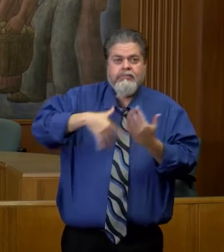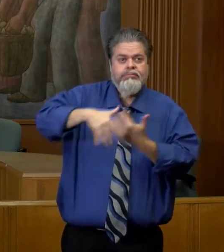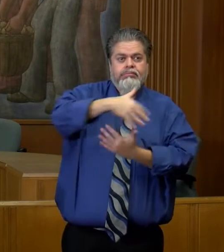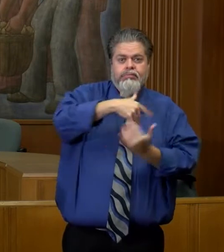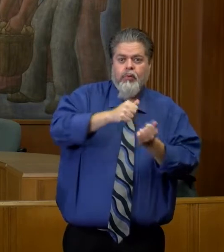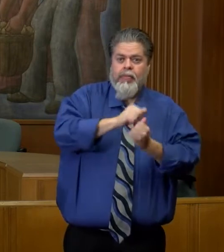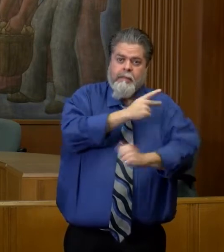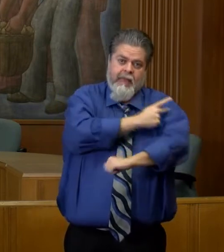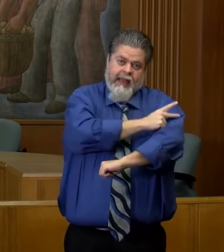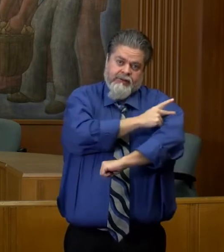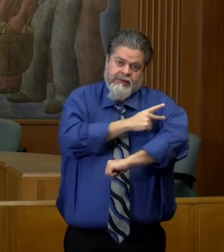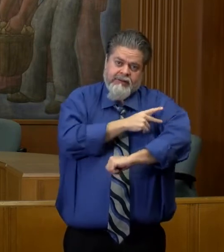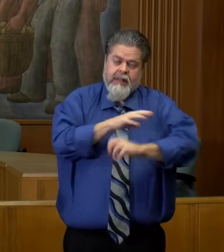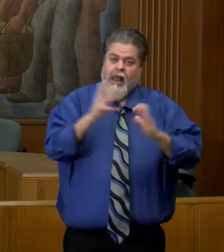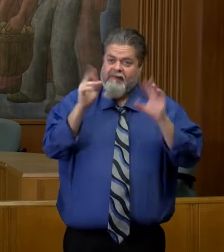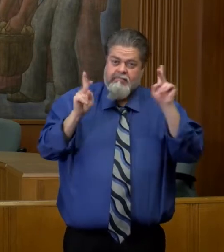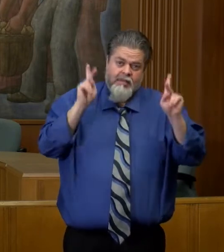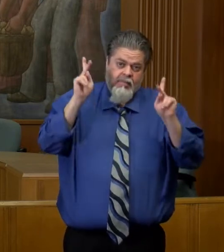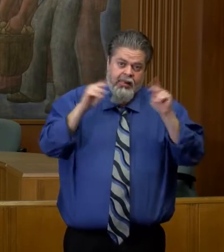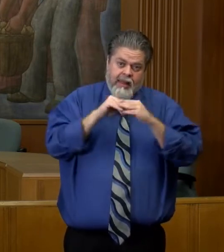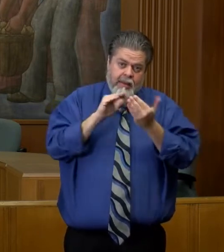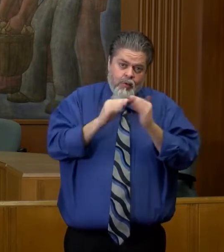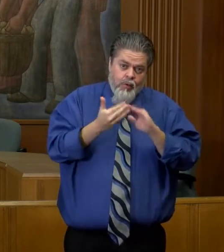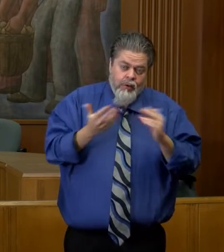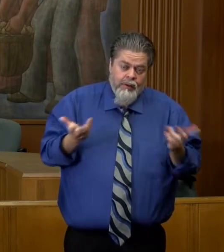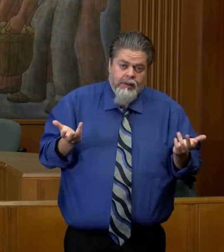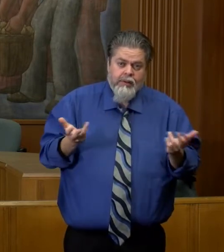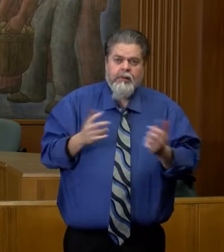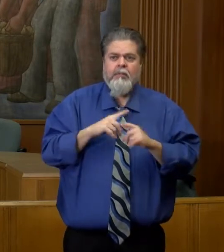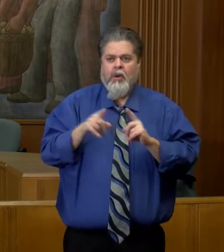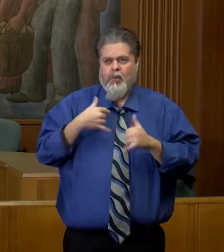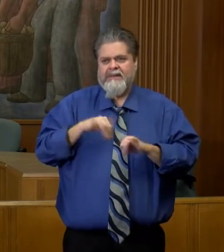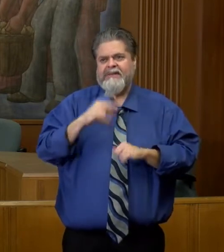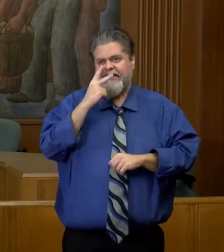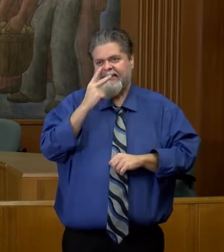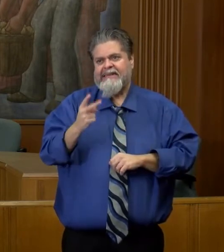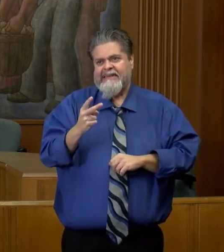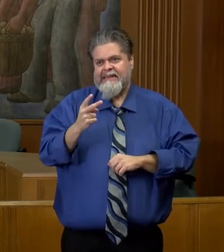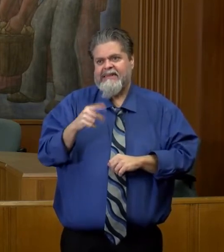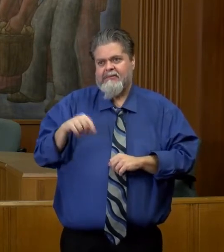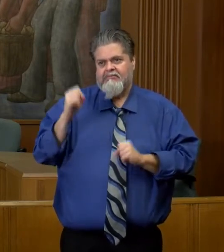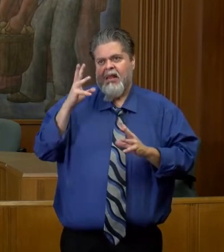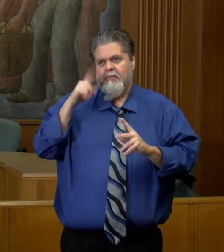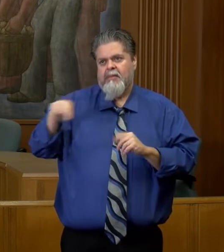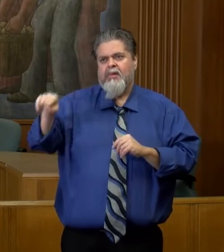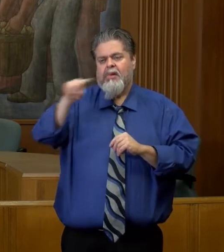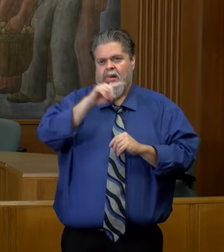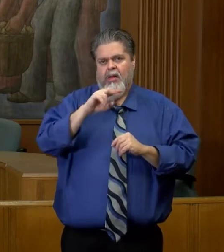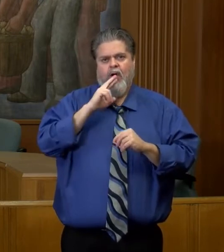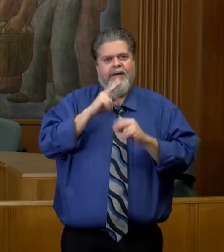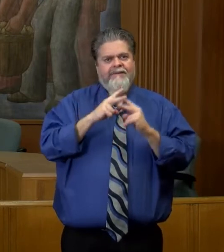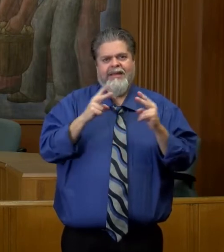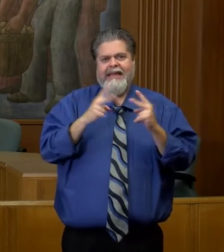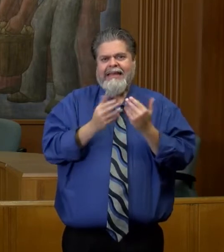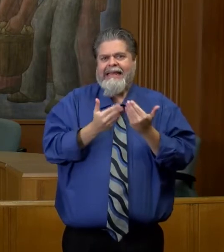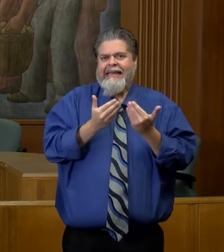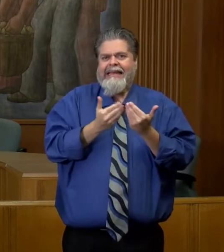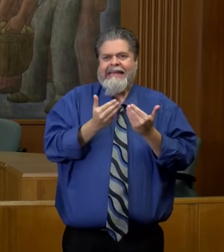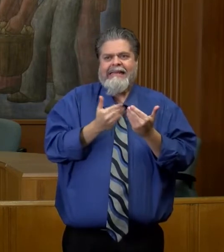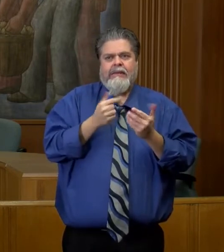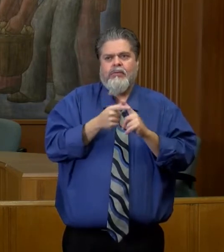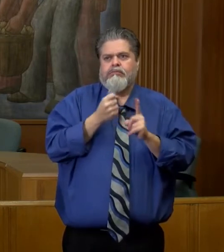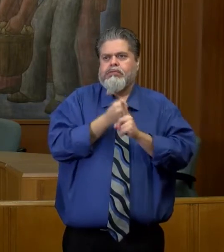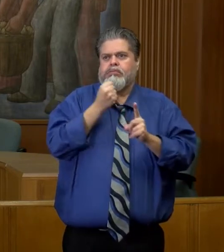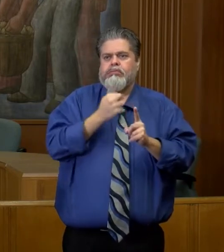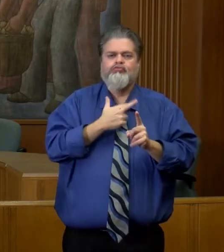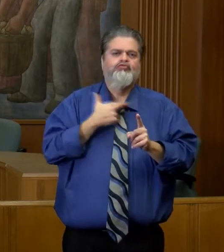in my community or a lot of people in my community. We're seeing that those populations as well are vulnerable at this time. This virus